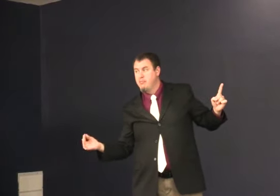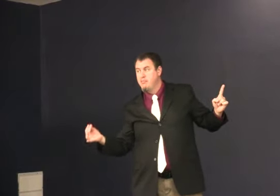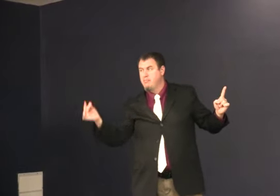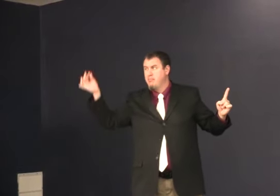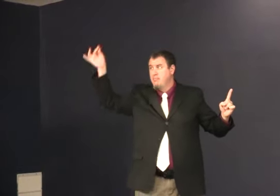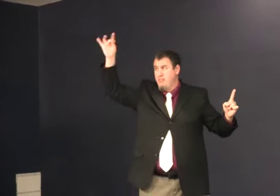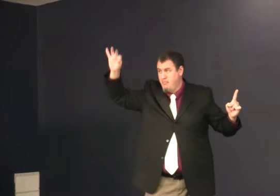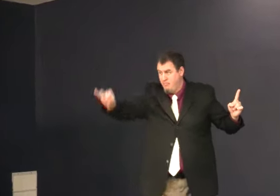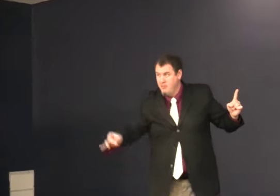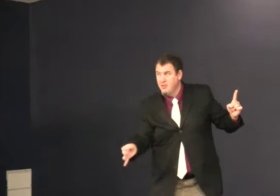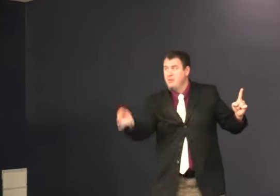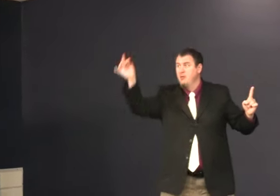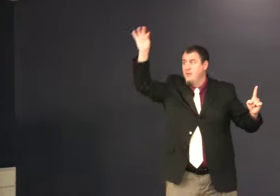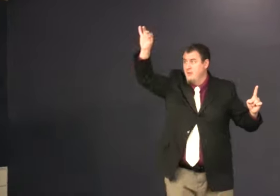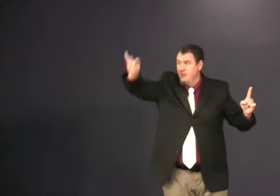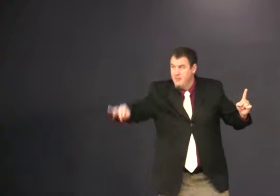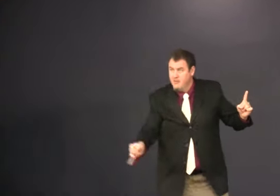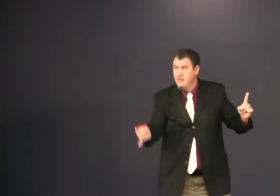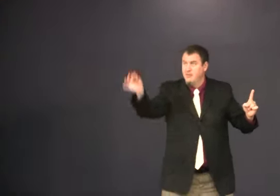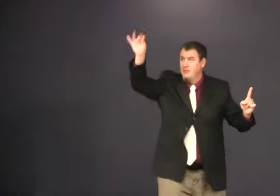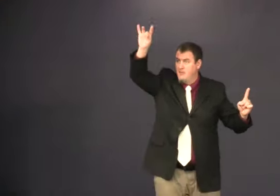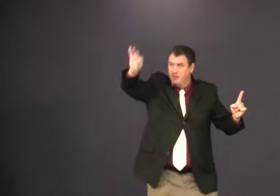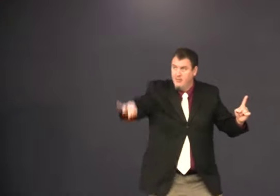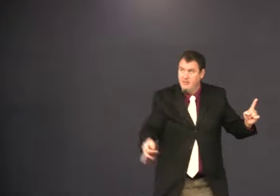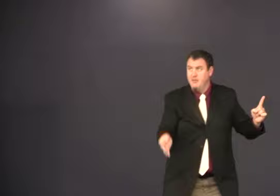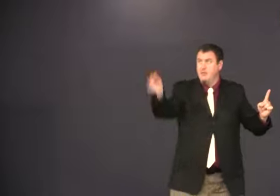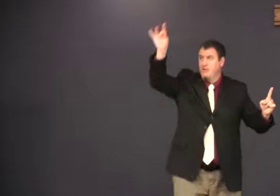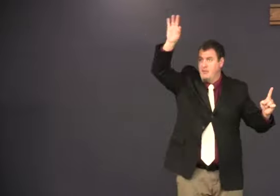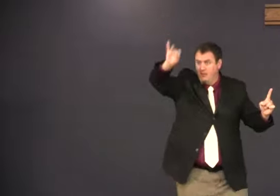You light. It takes. long time to get. that explosion.